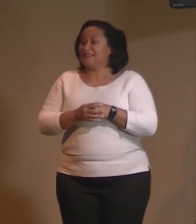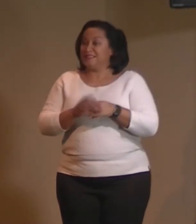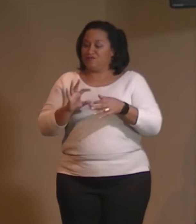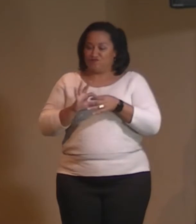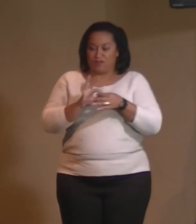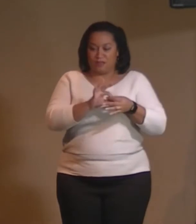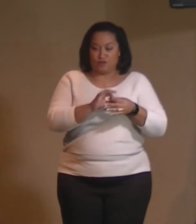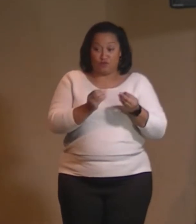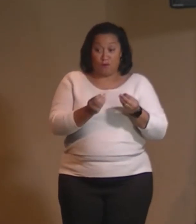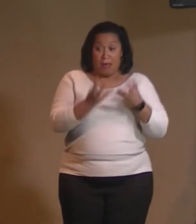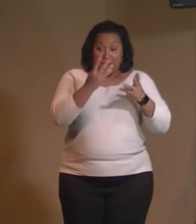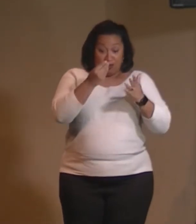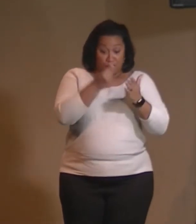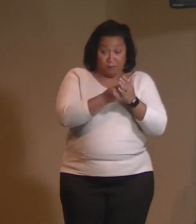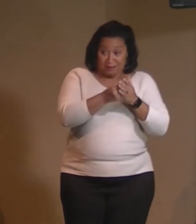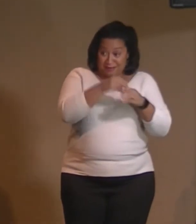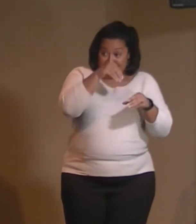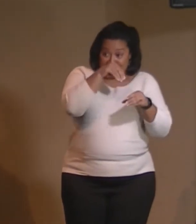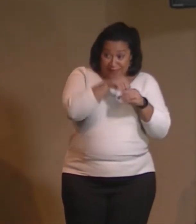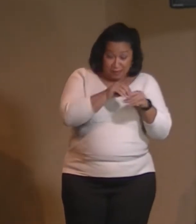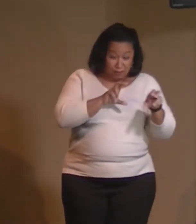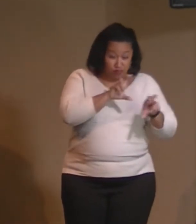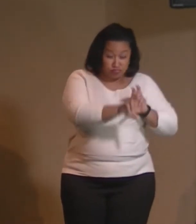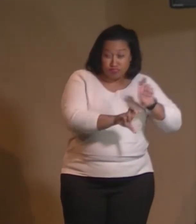upon how much there is in it?